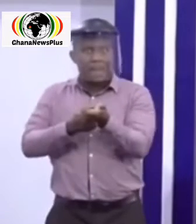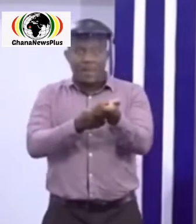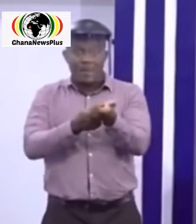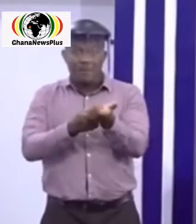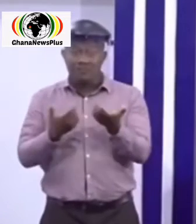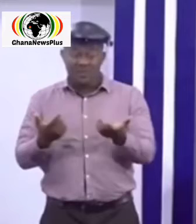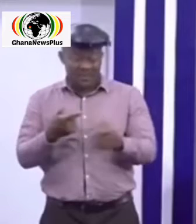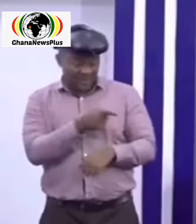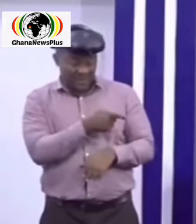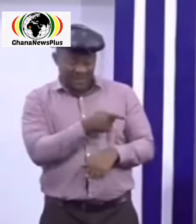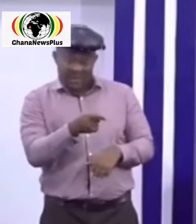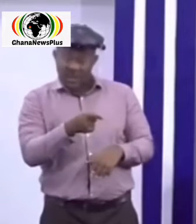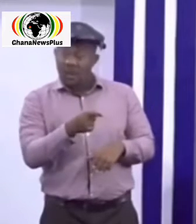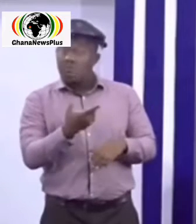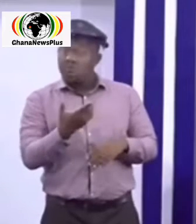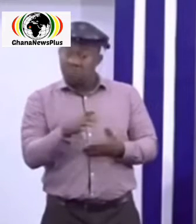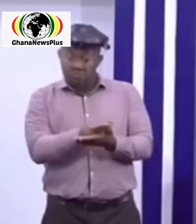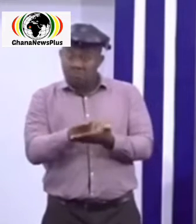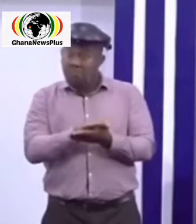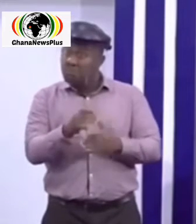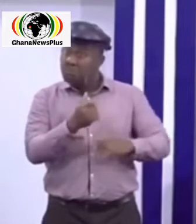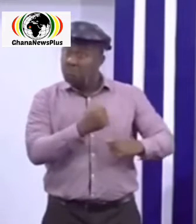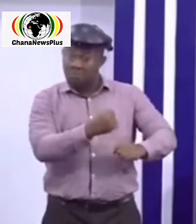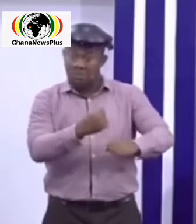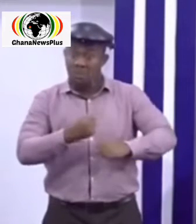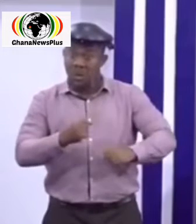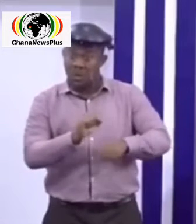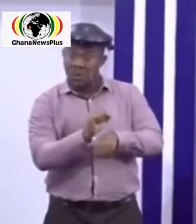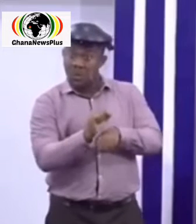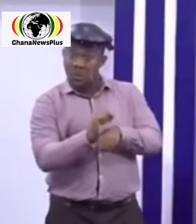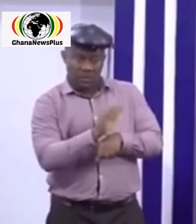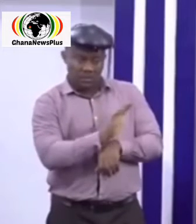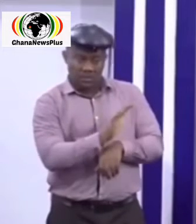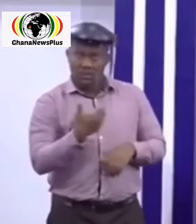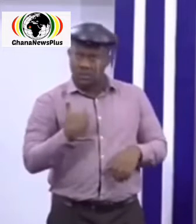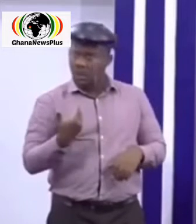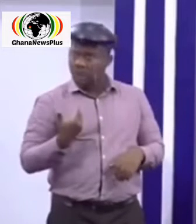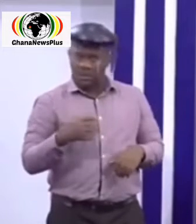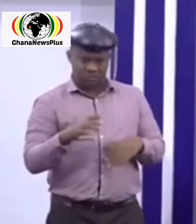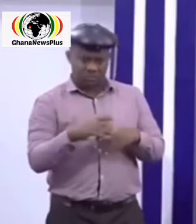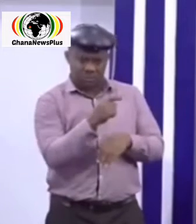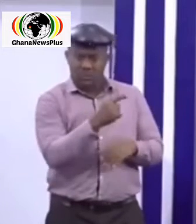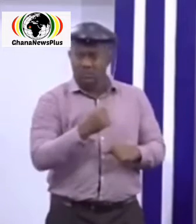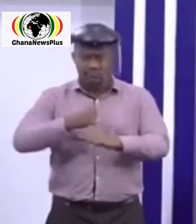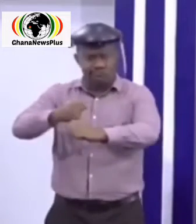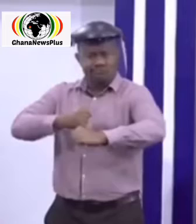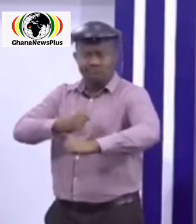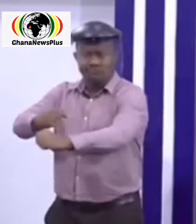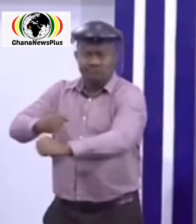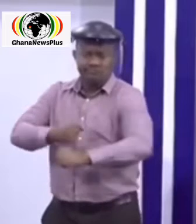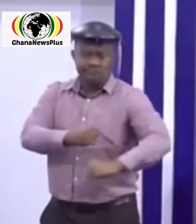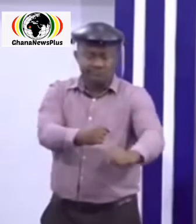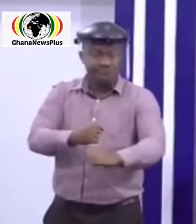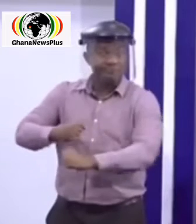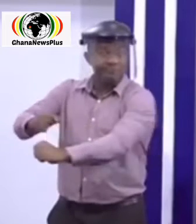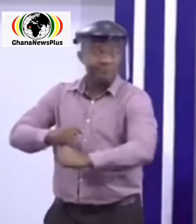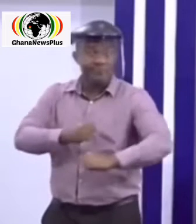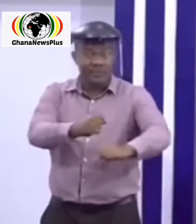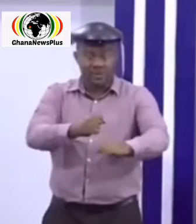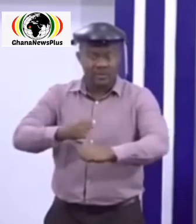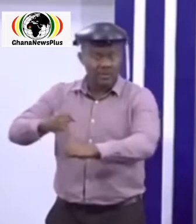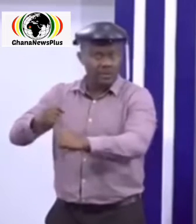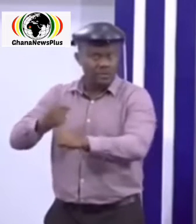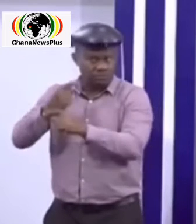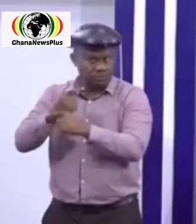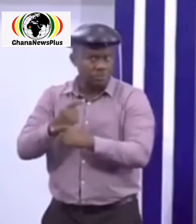with the necessary personal protective equipment and cleaning items to clean the facilities regularly and handle